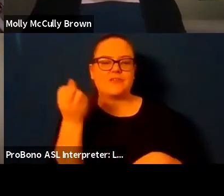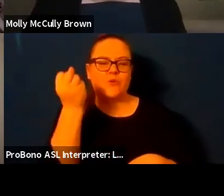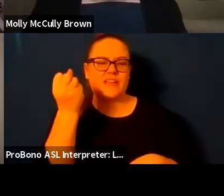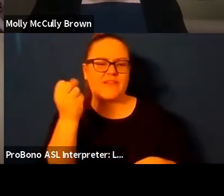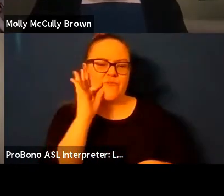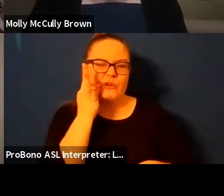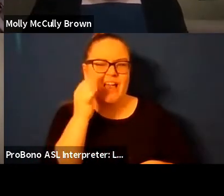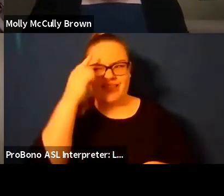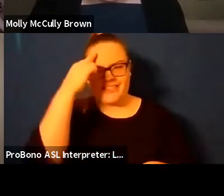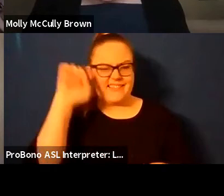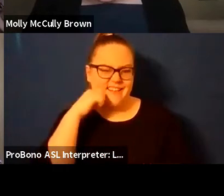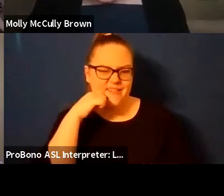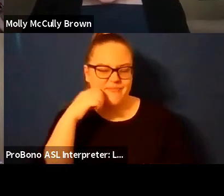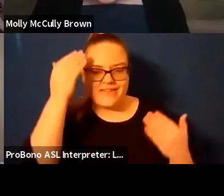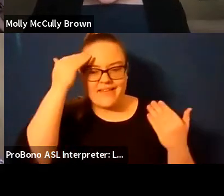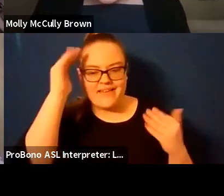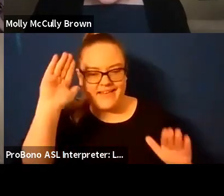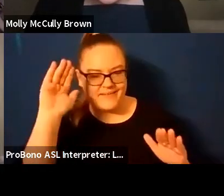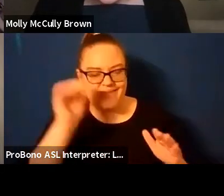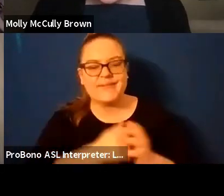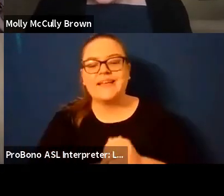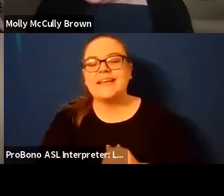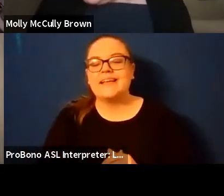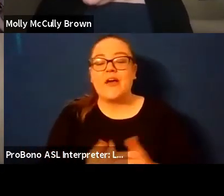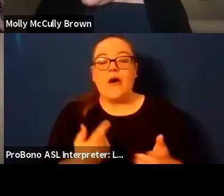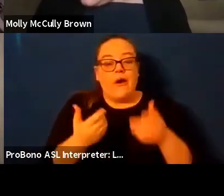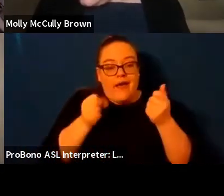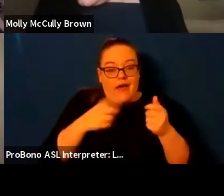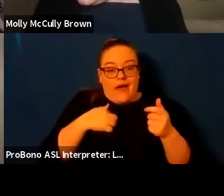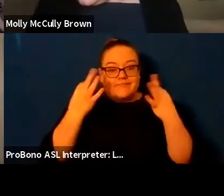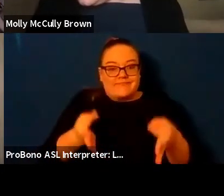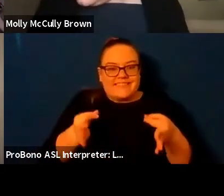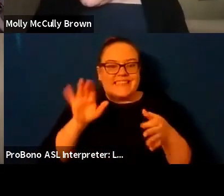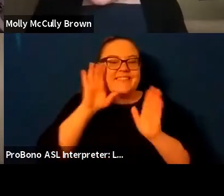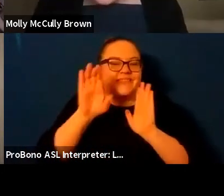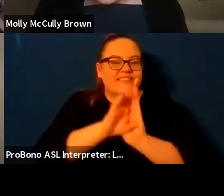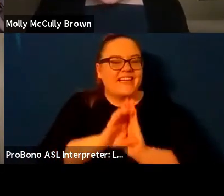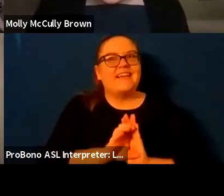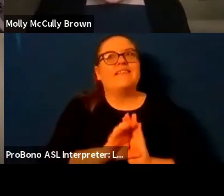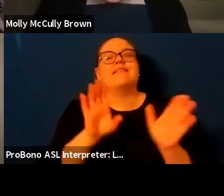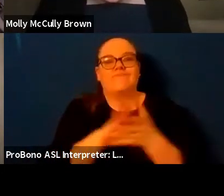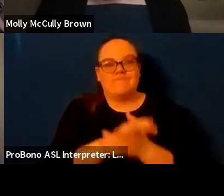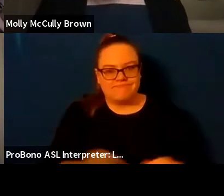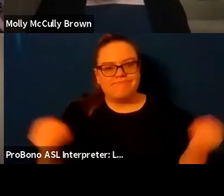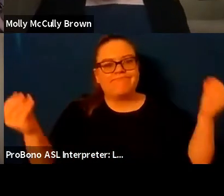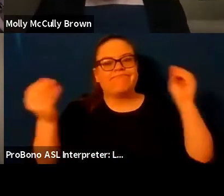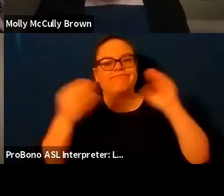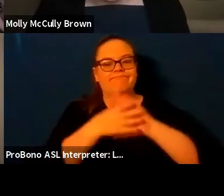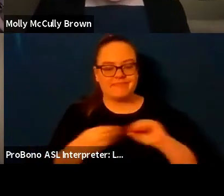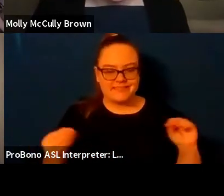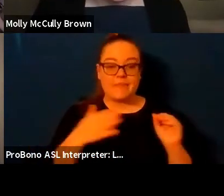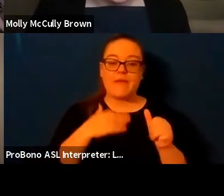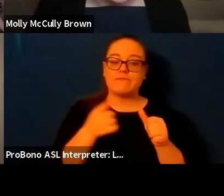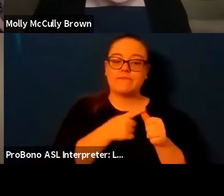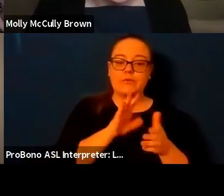i come to this image it's a very long story my first book came out with university of wisconsin press and